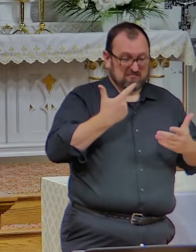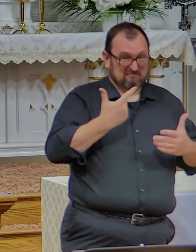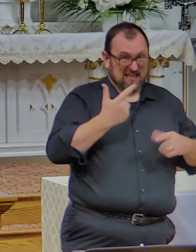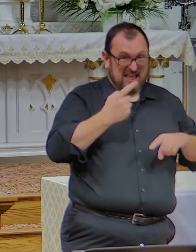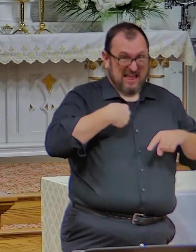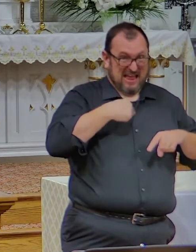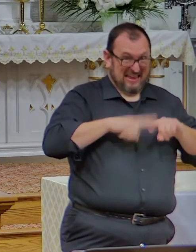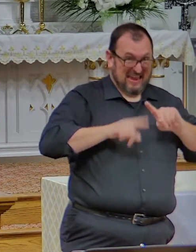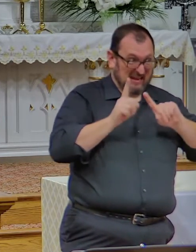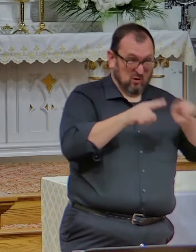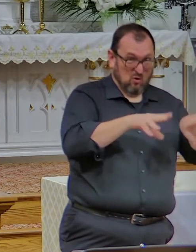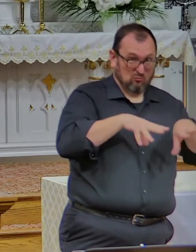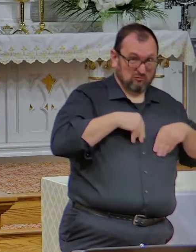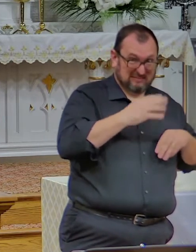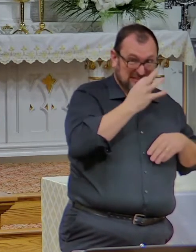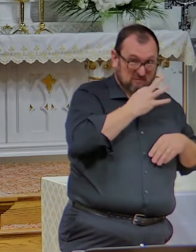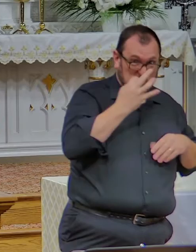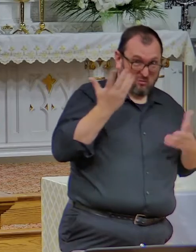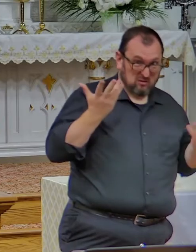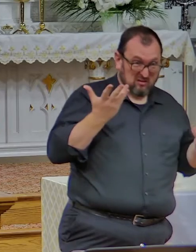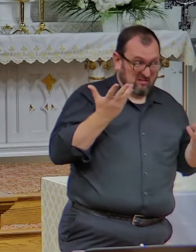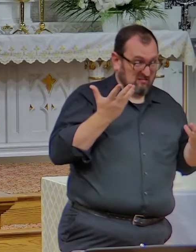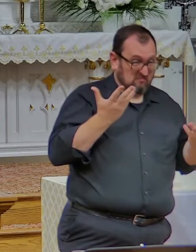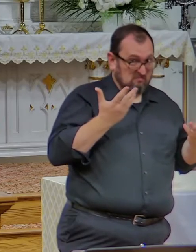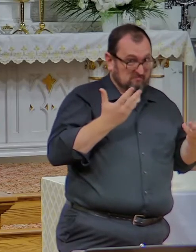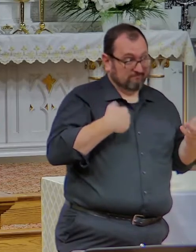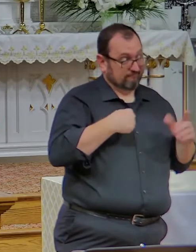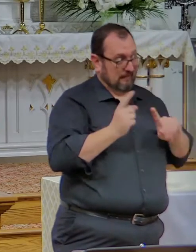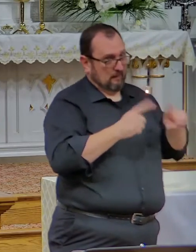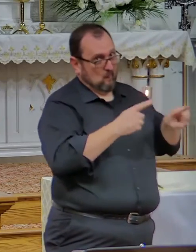you can't go to communion, even though I do.